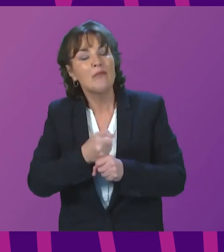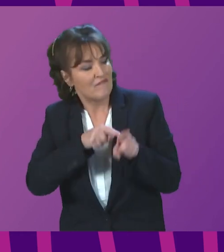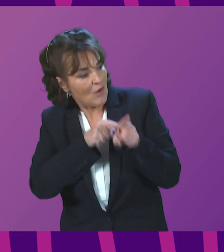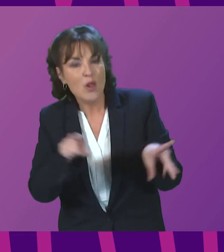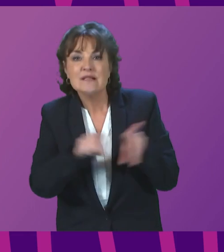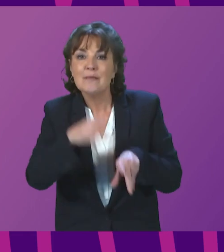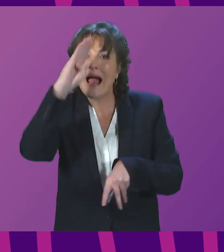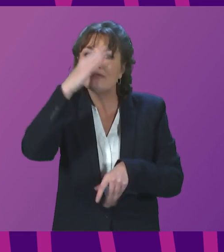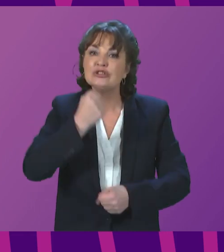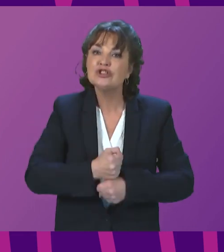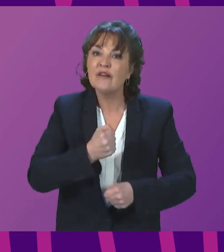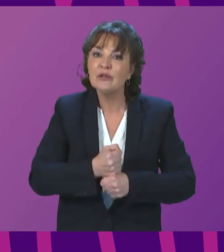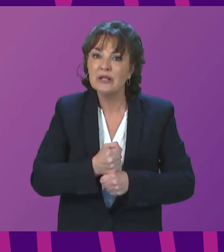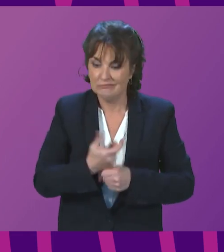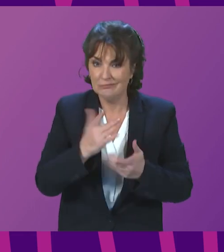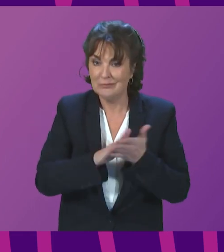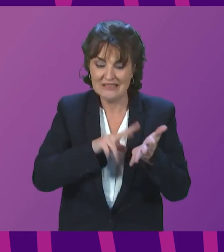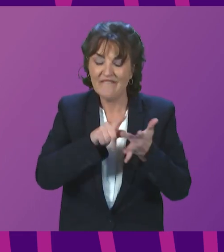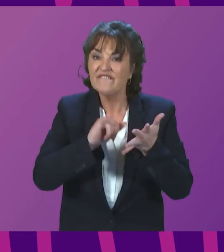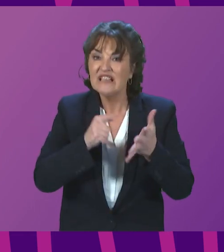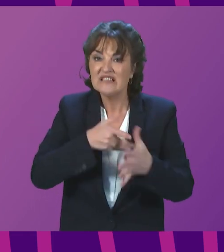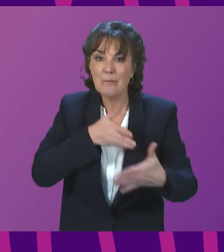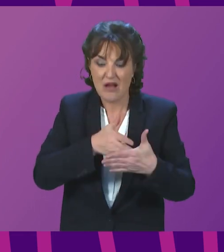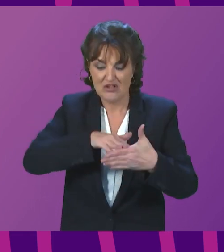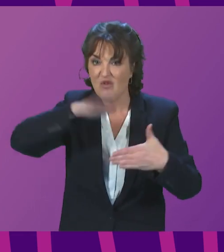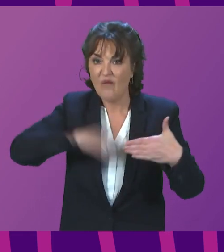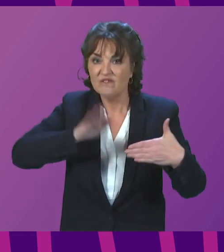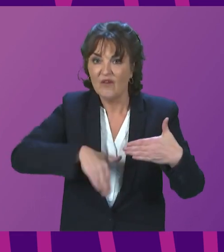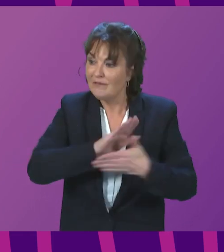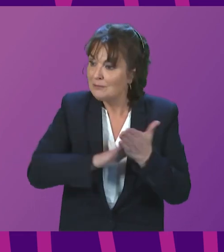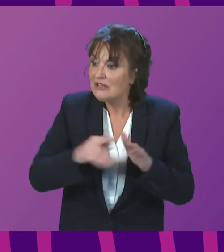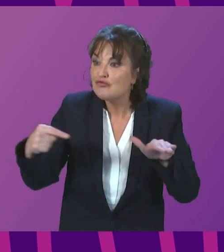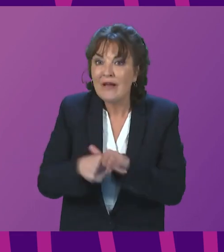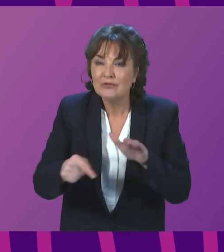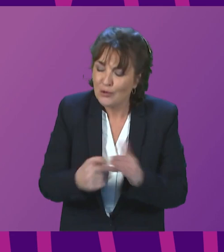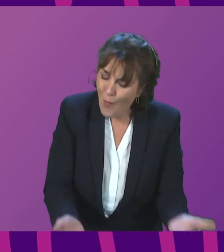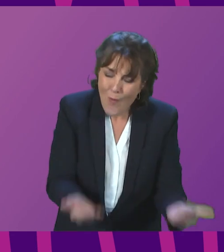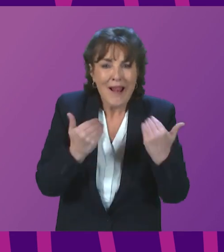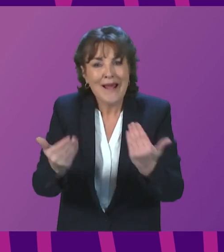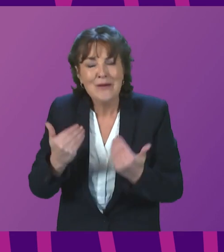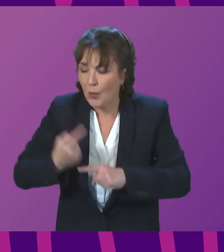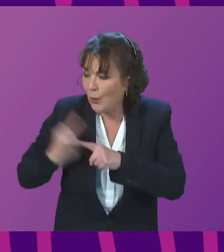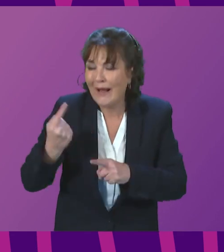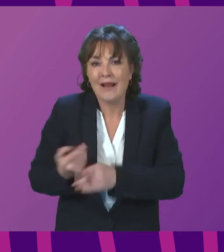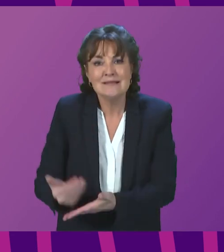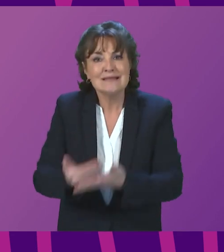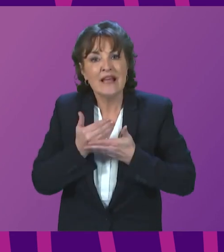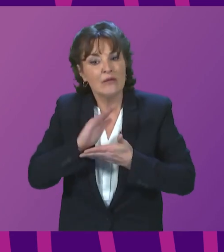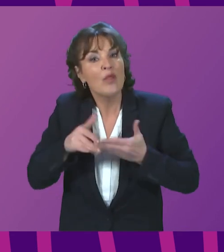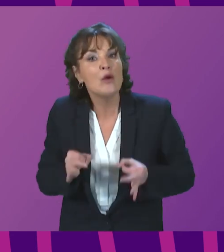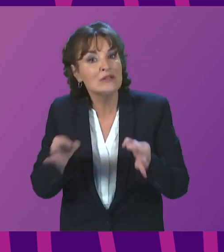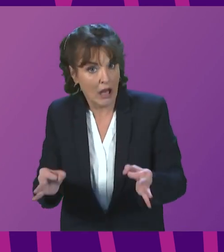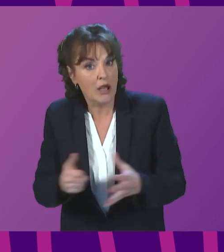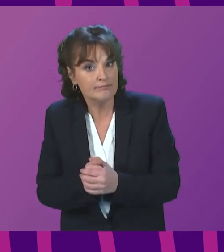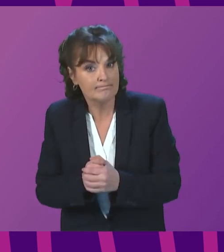visa barriers have been removed, to allow refugees to be welcomed quickly, safely and securely, without delay.